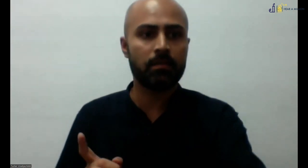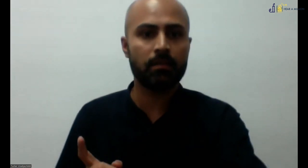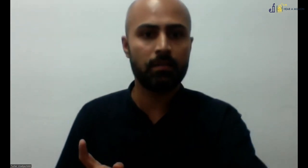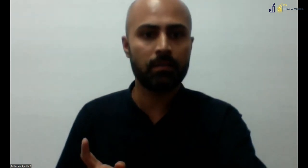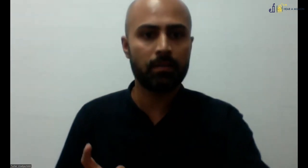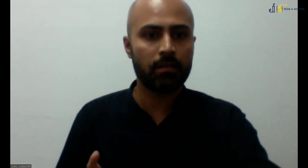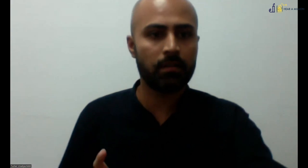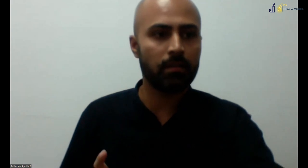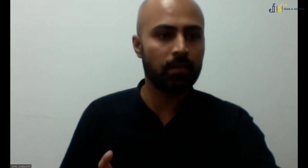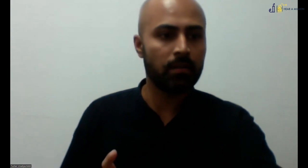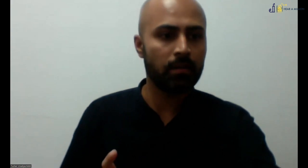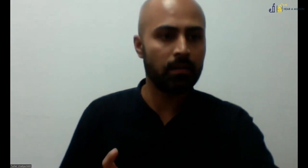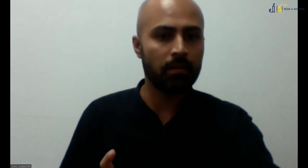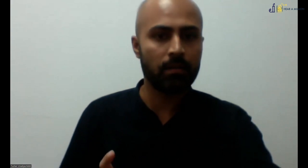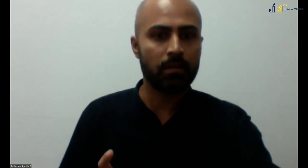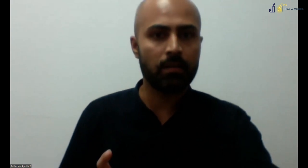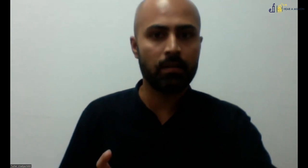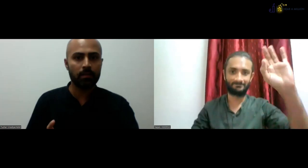Would you like to have some, once again?